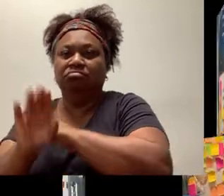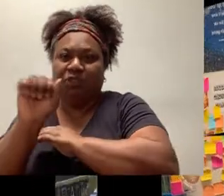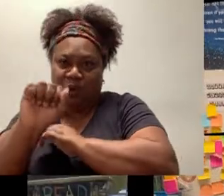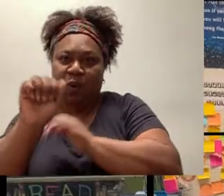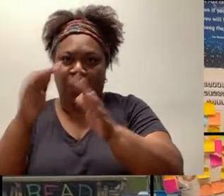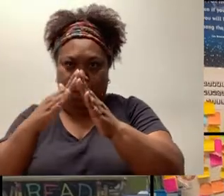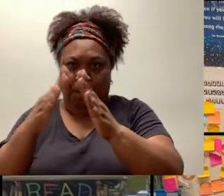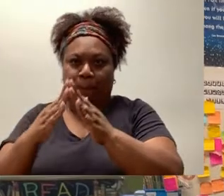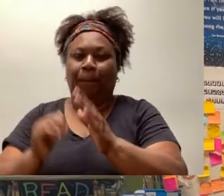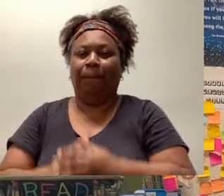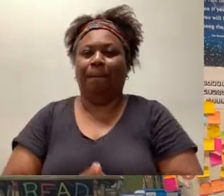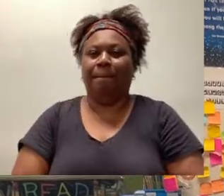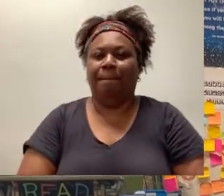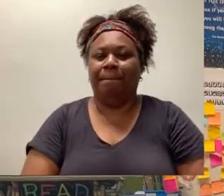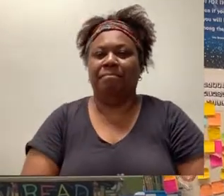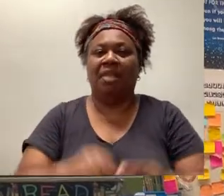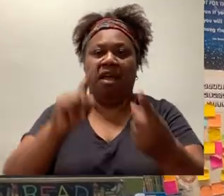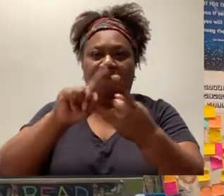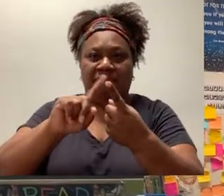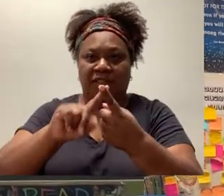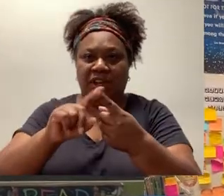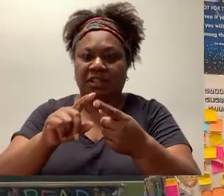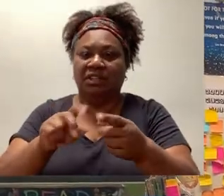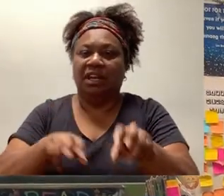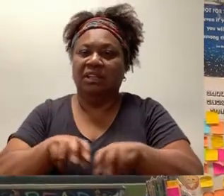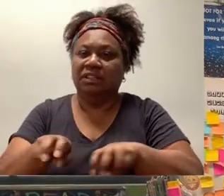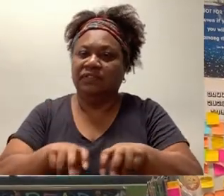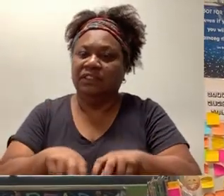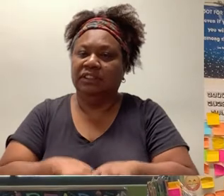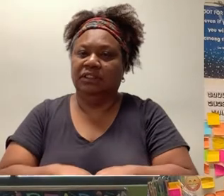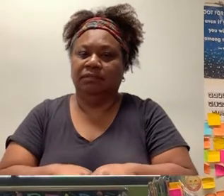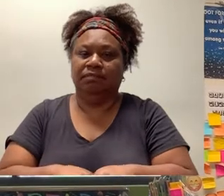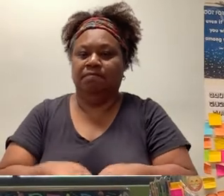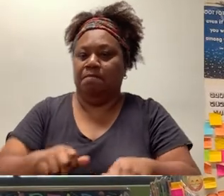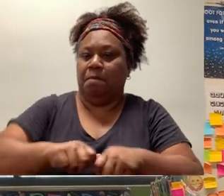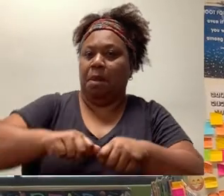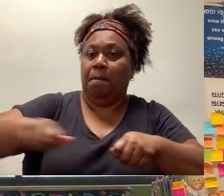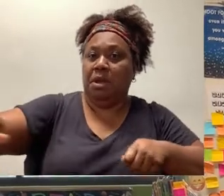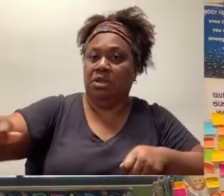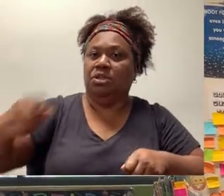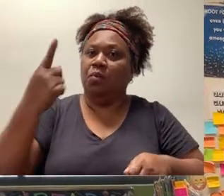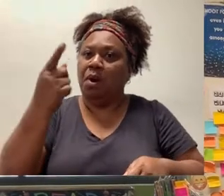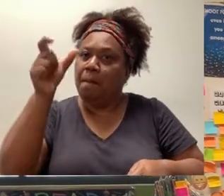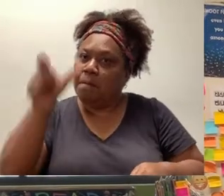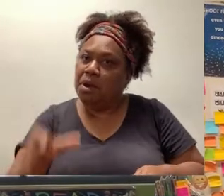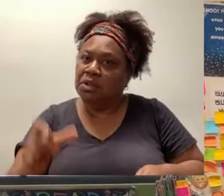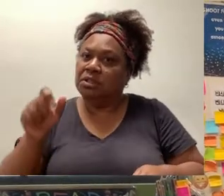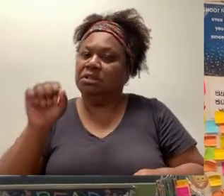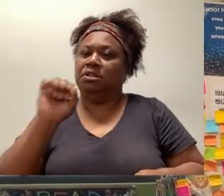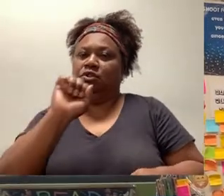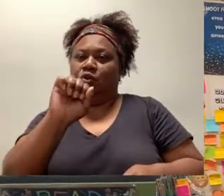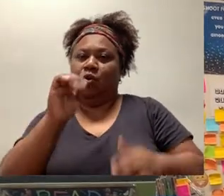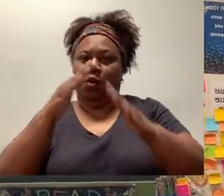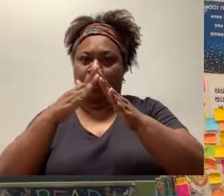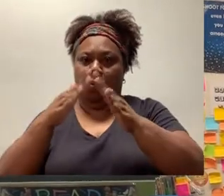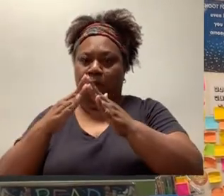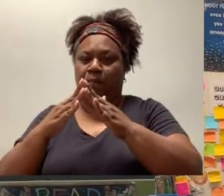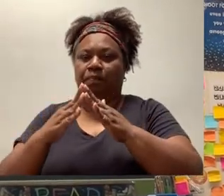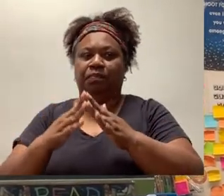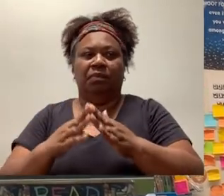The first activity we're going to get you to do is we're going to get you to measure one person in your household. So to do that you're